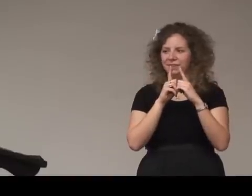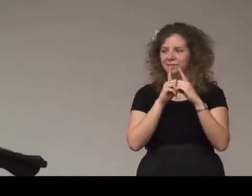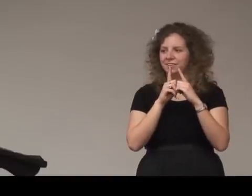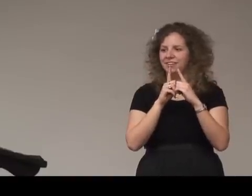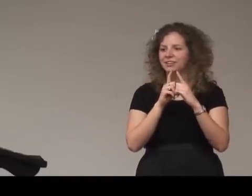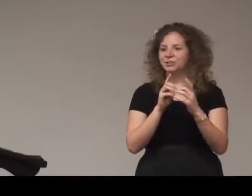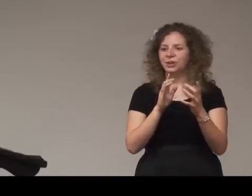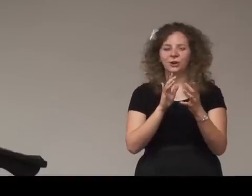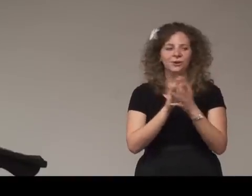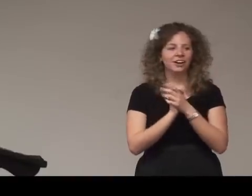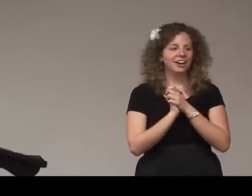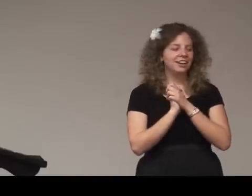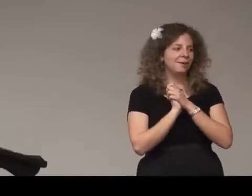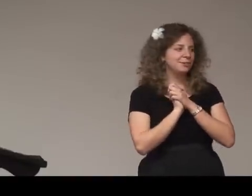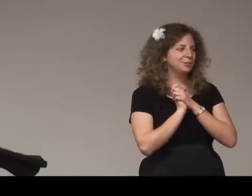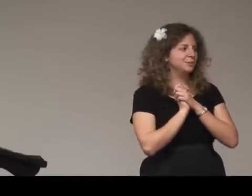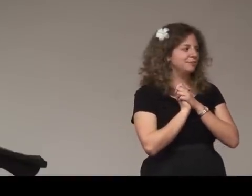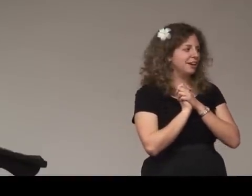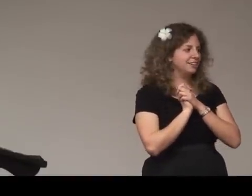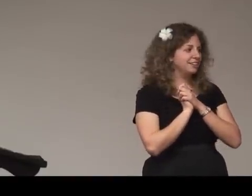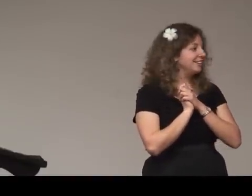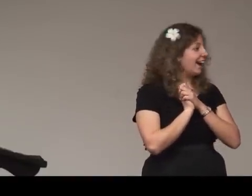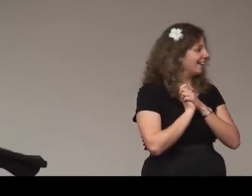so I now want you to find and yeah